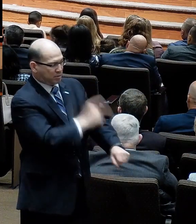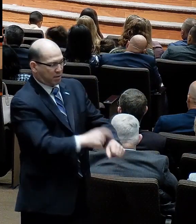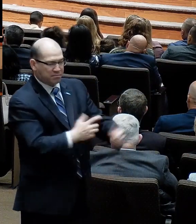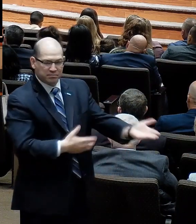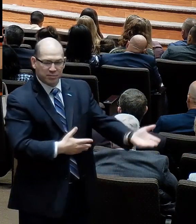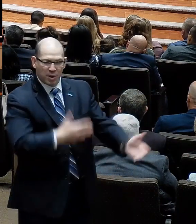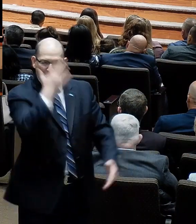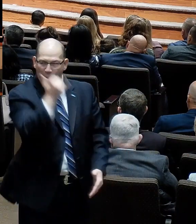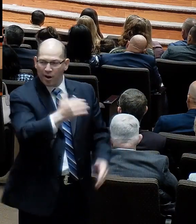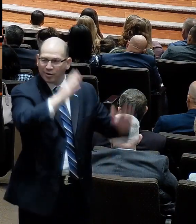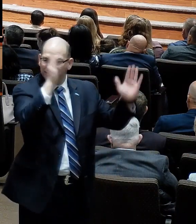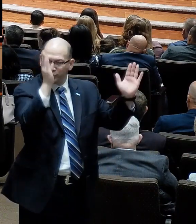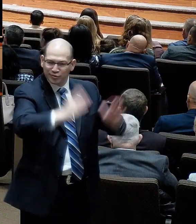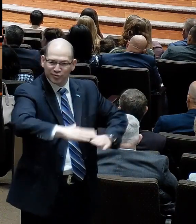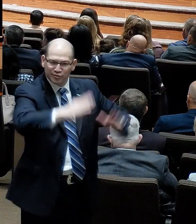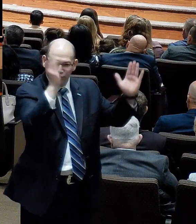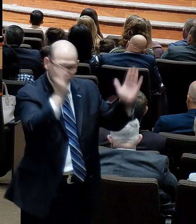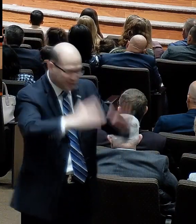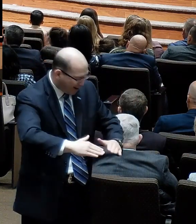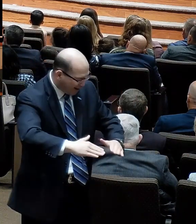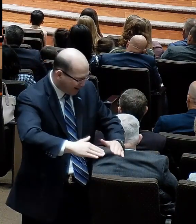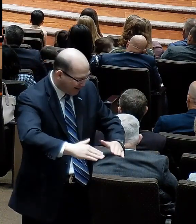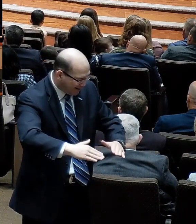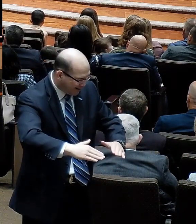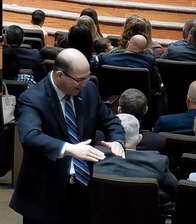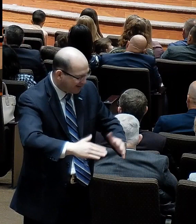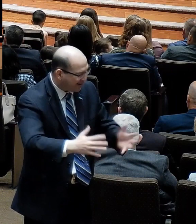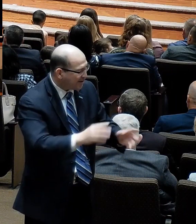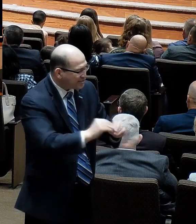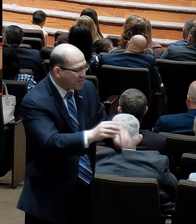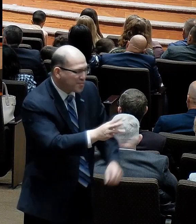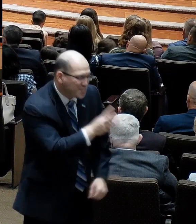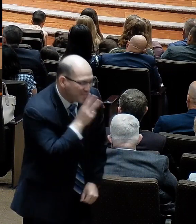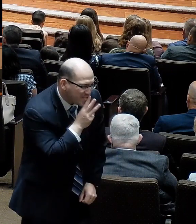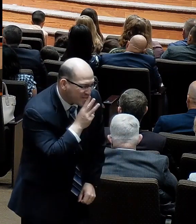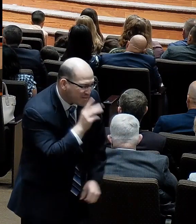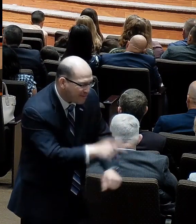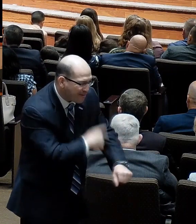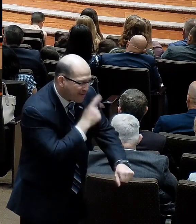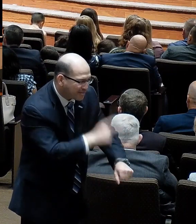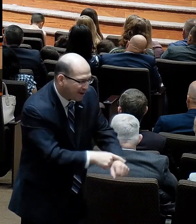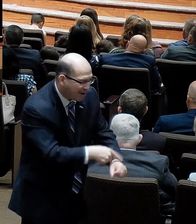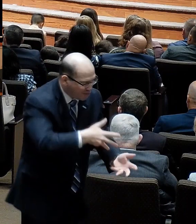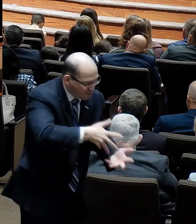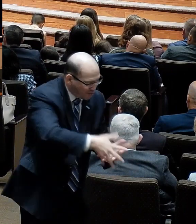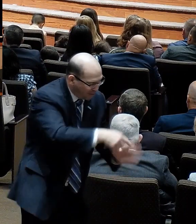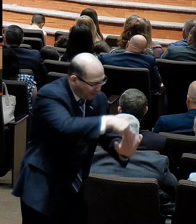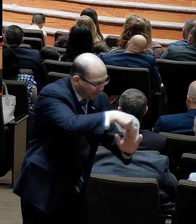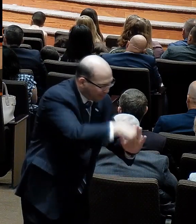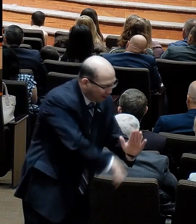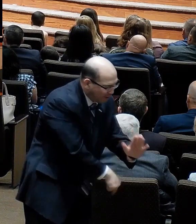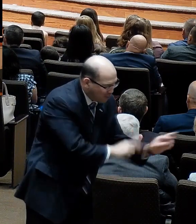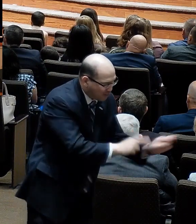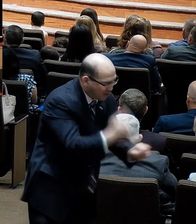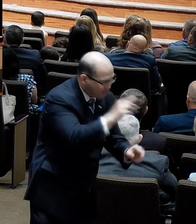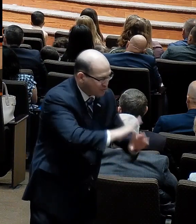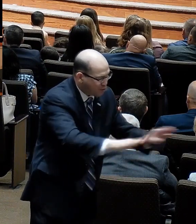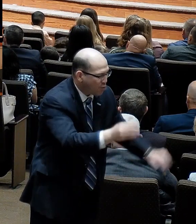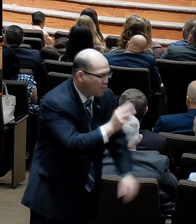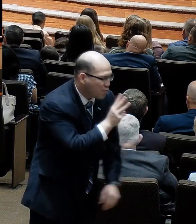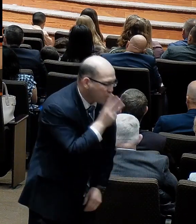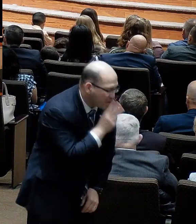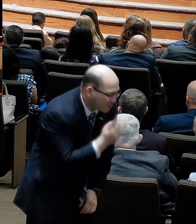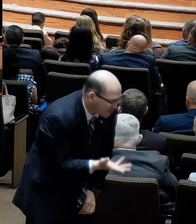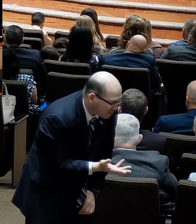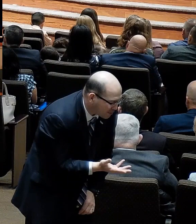worketh patience, but let patience have her perfect work, that ye may be perfect and entire, wanting nothing. What is God maybe trying to